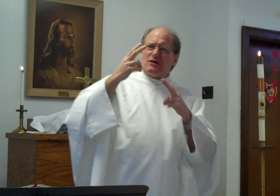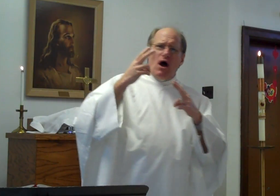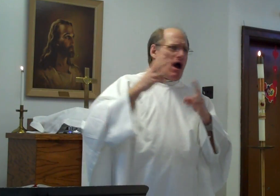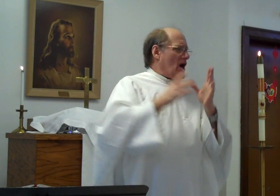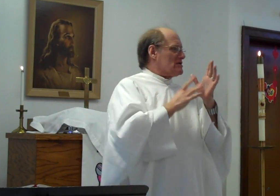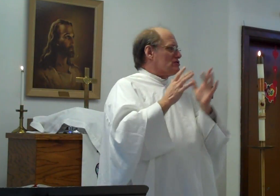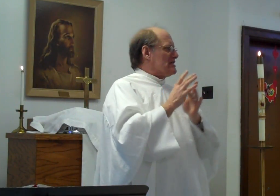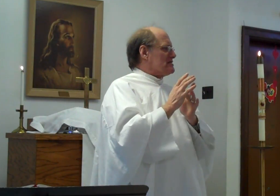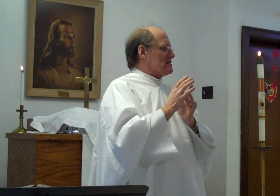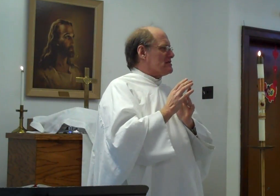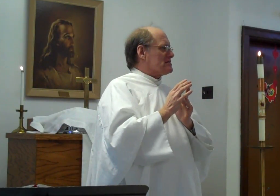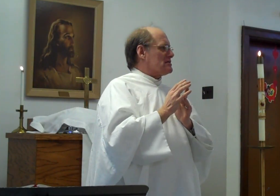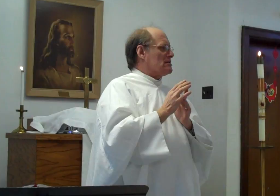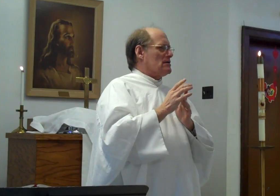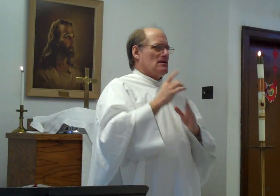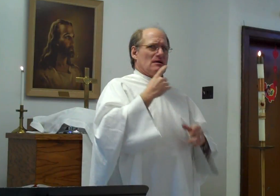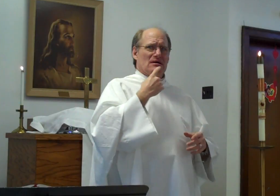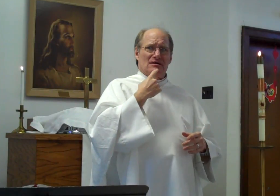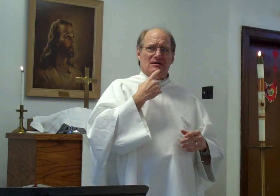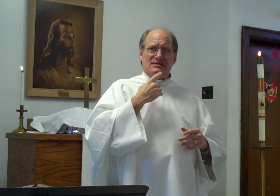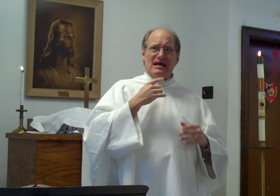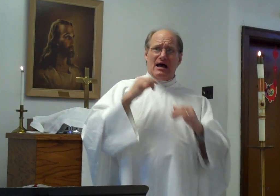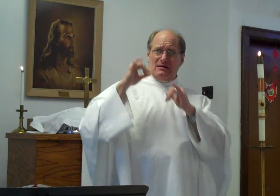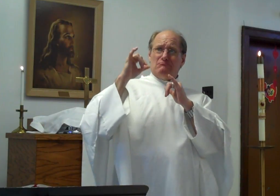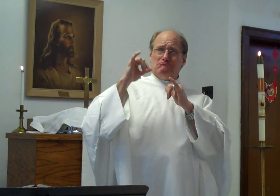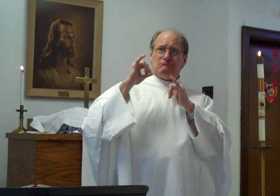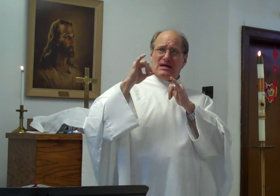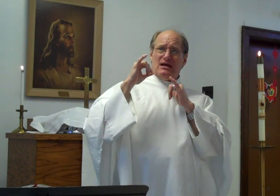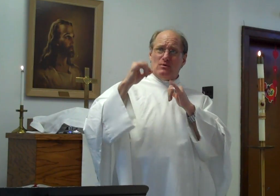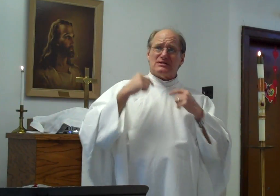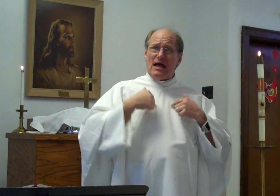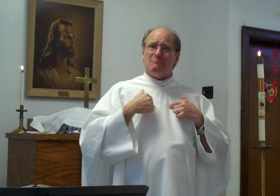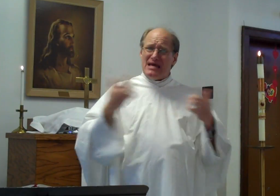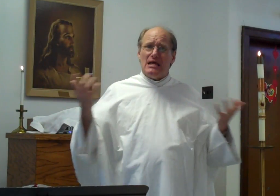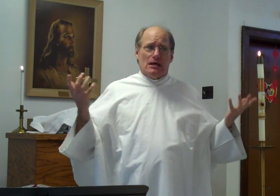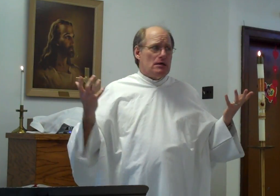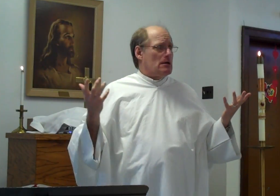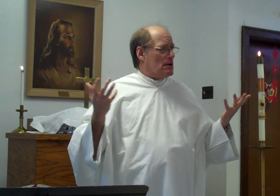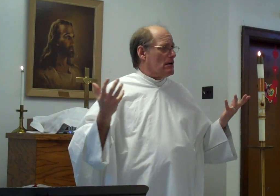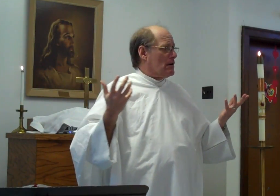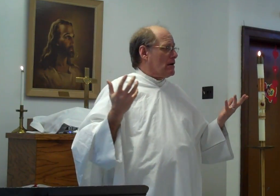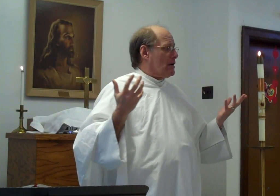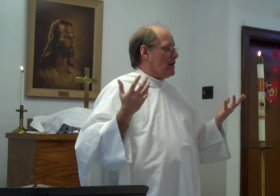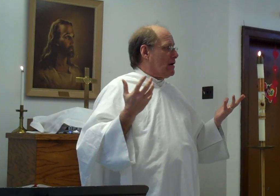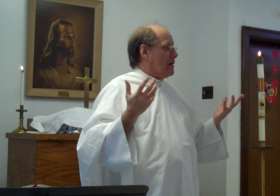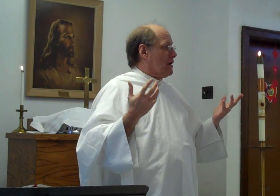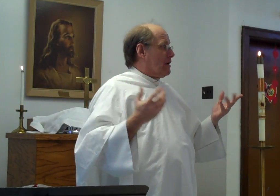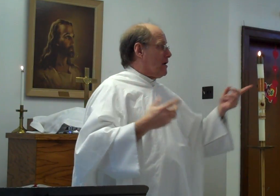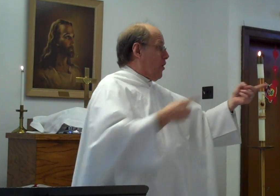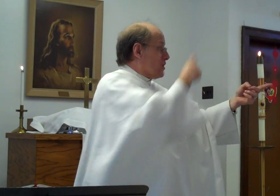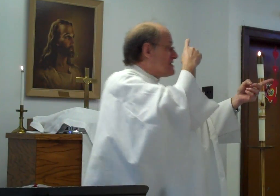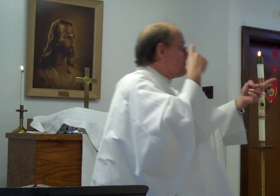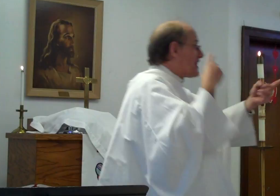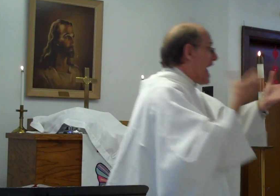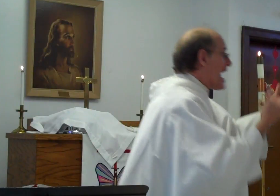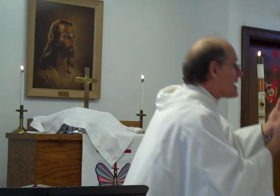saw Jesus said he was like me. Was he black?